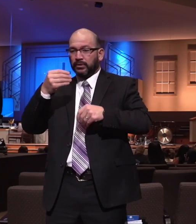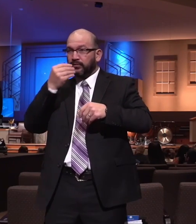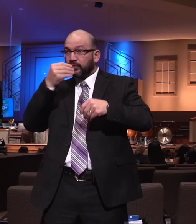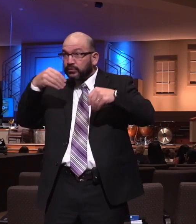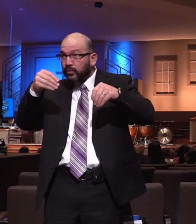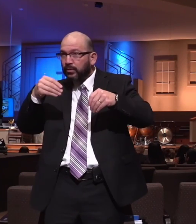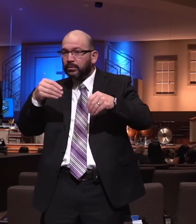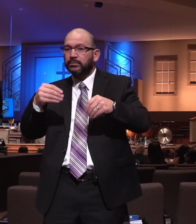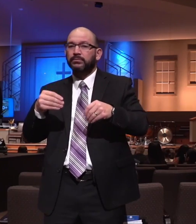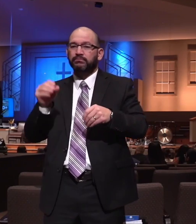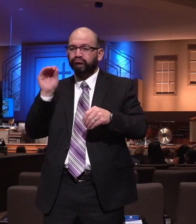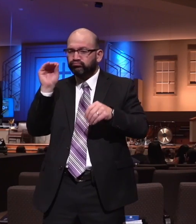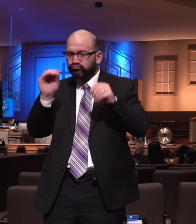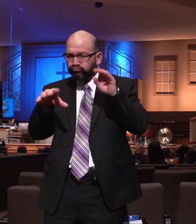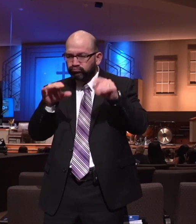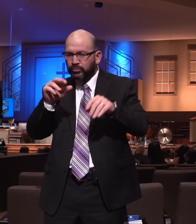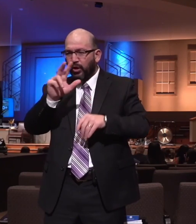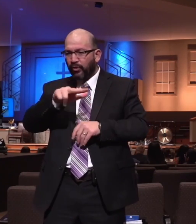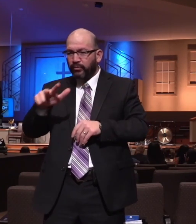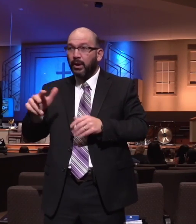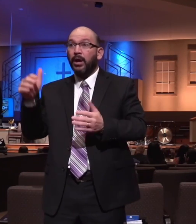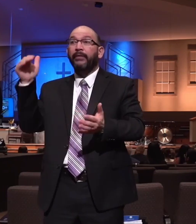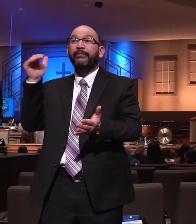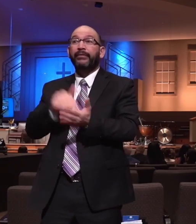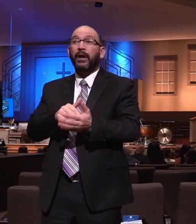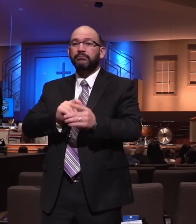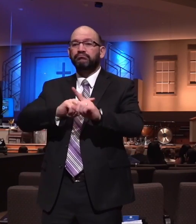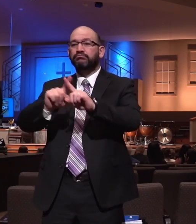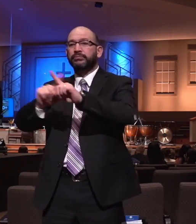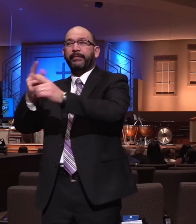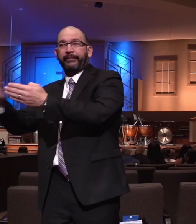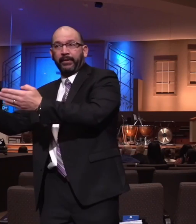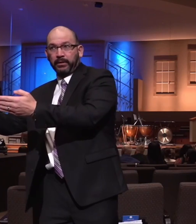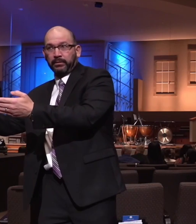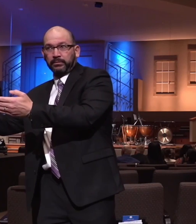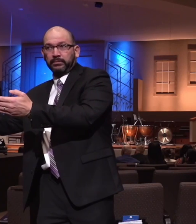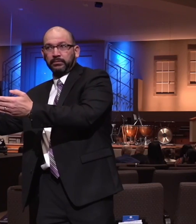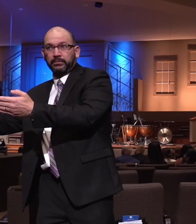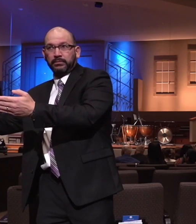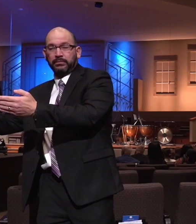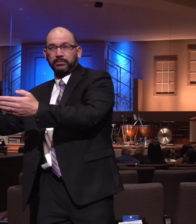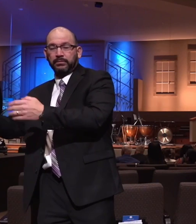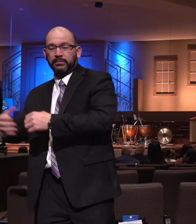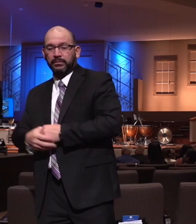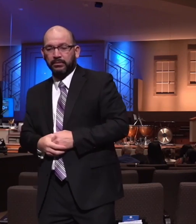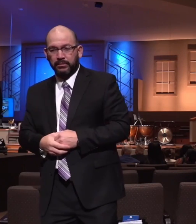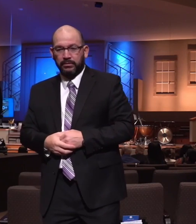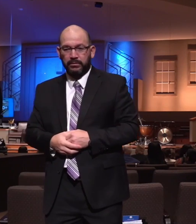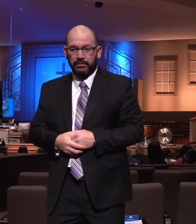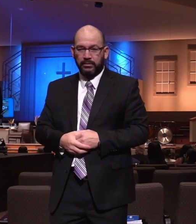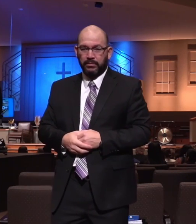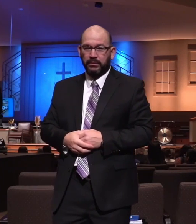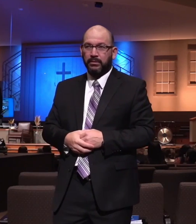,000 different items, which was four times the choice of 1975.